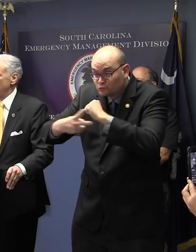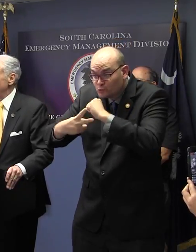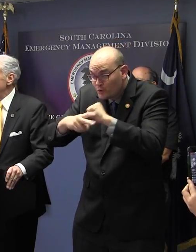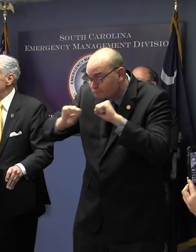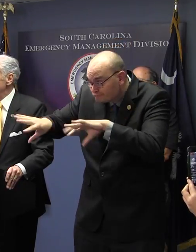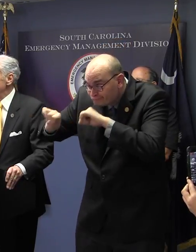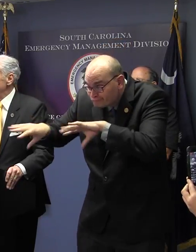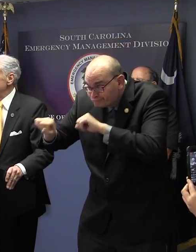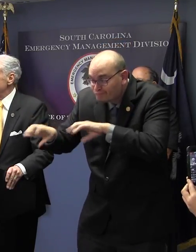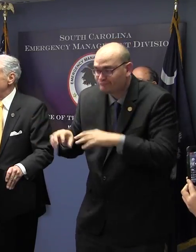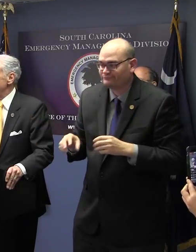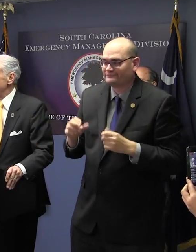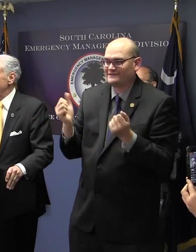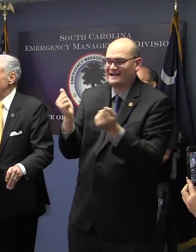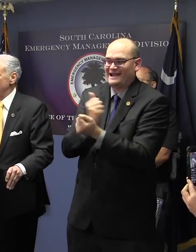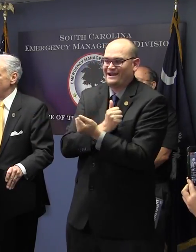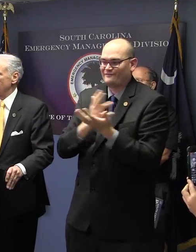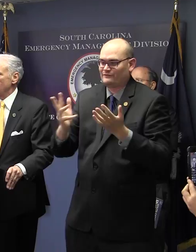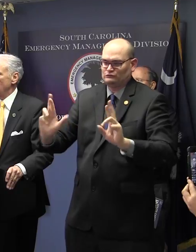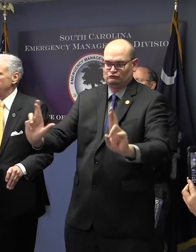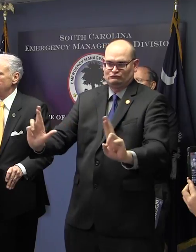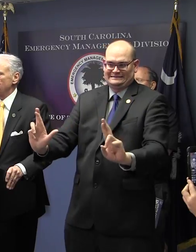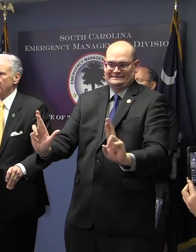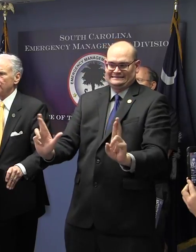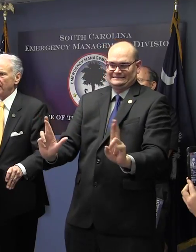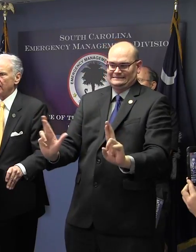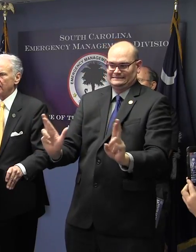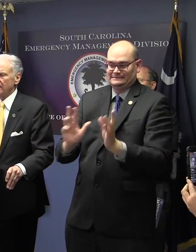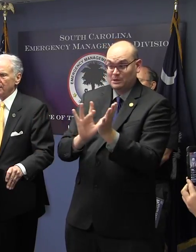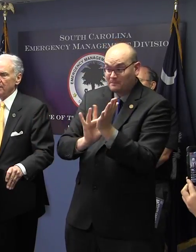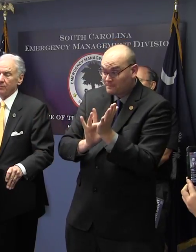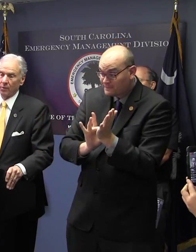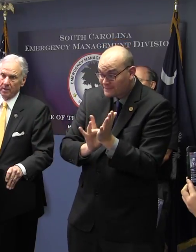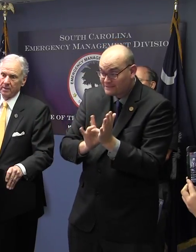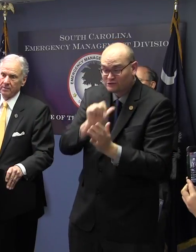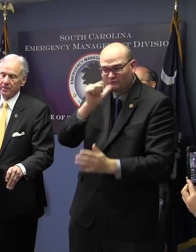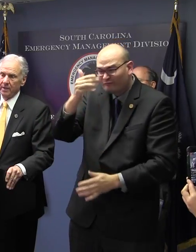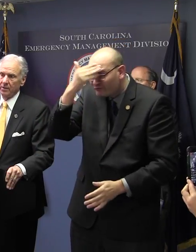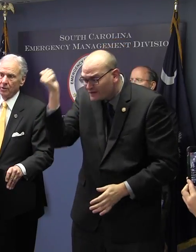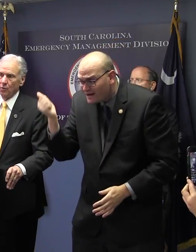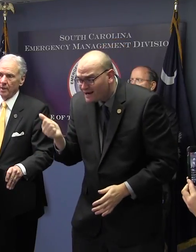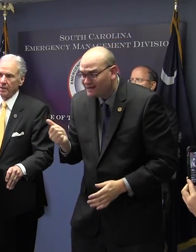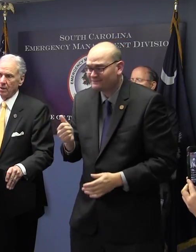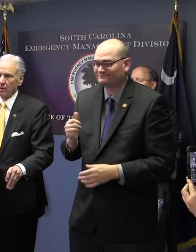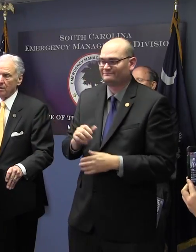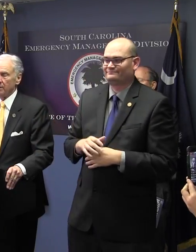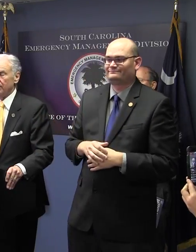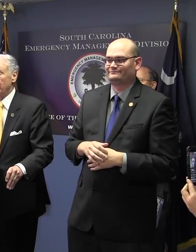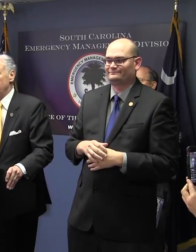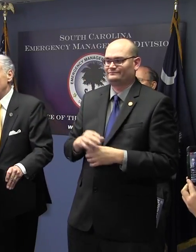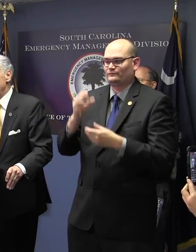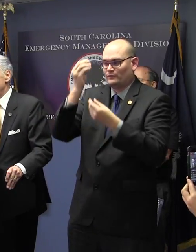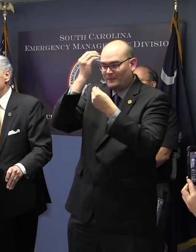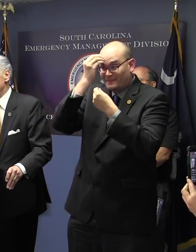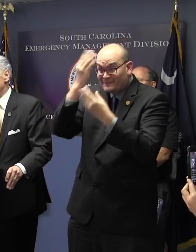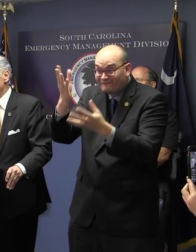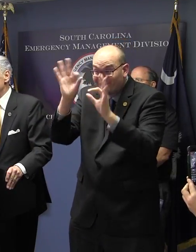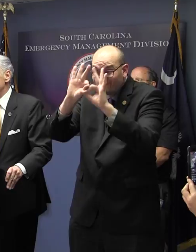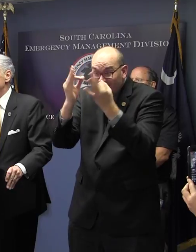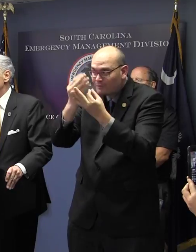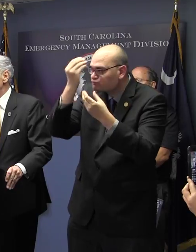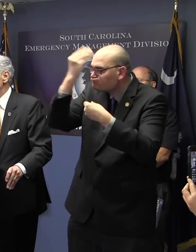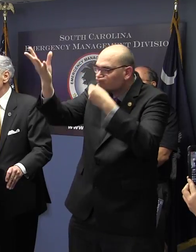will be leaving home for several days and you don't know when you're going to come back. If relatives need to know where you are, if you need to make